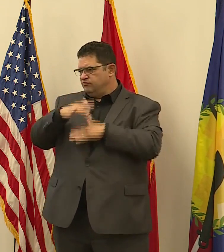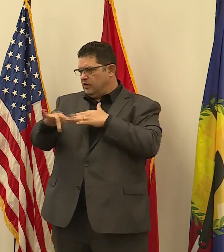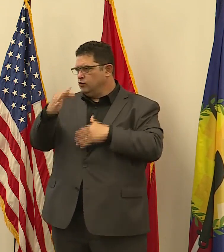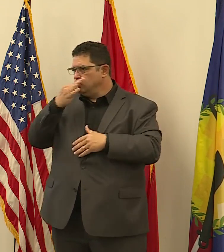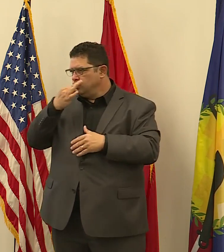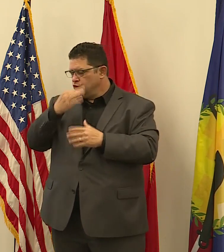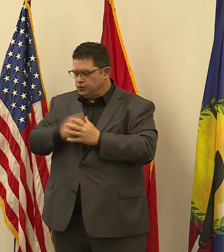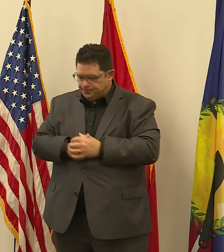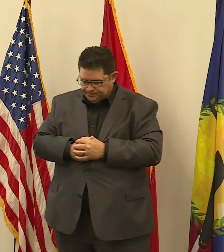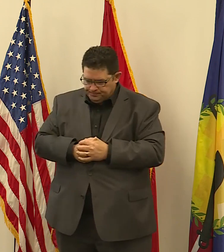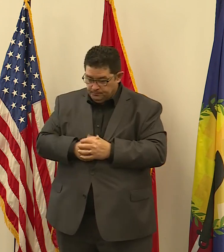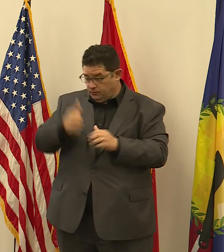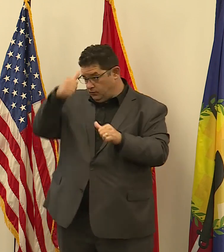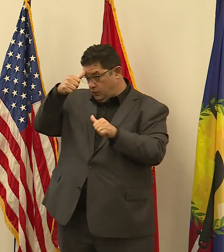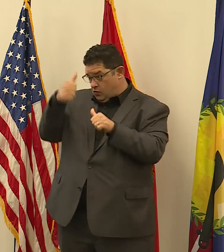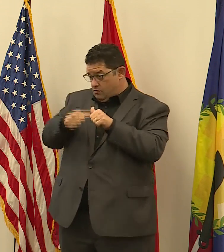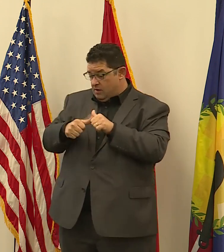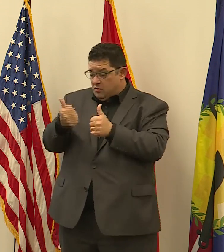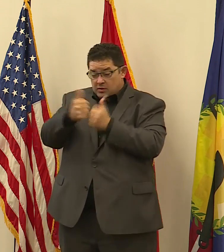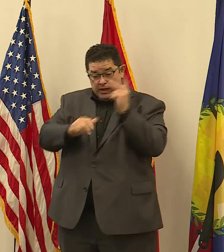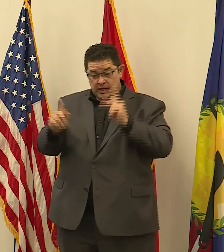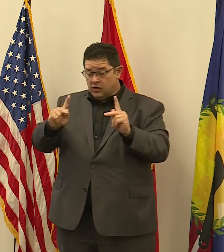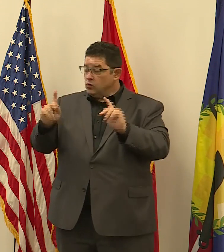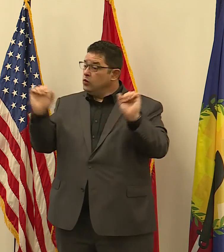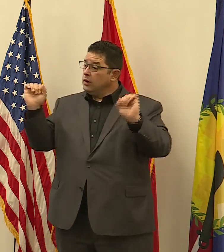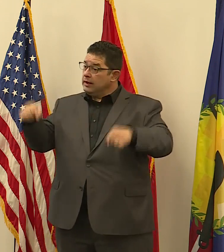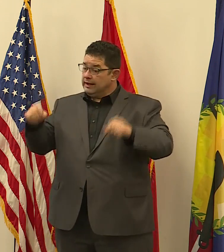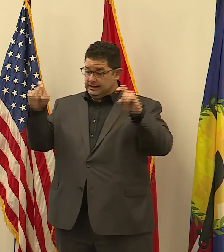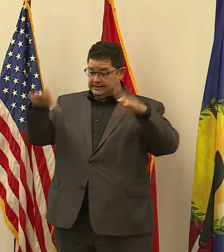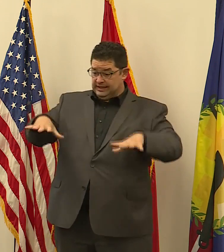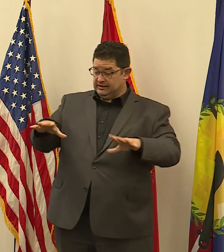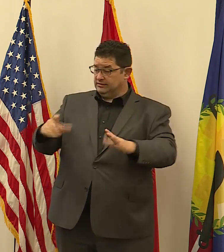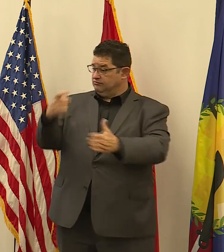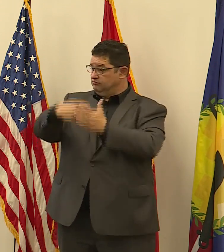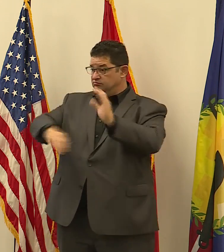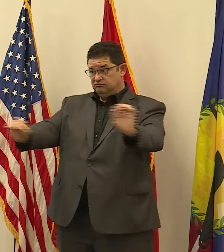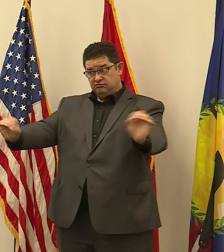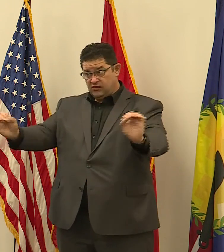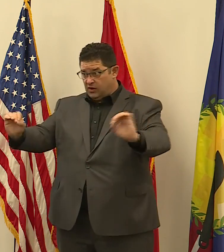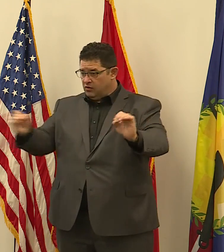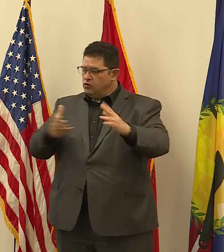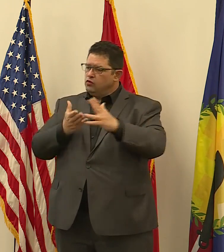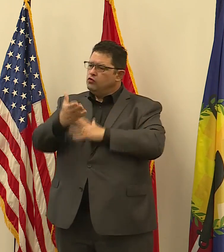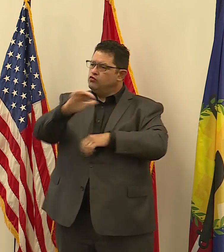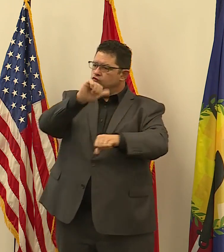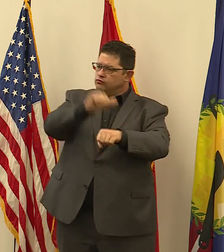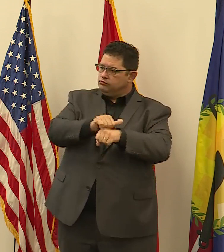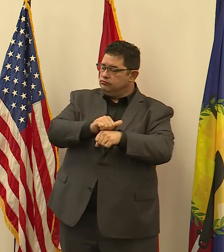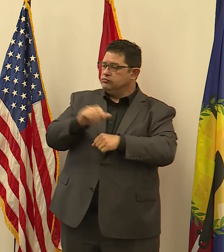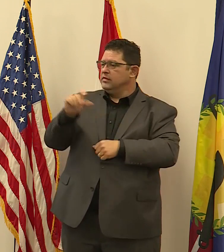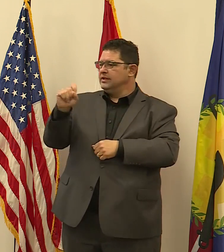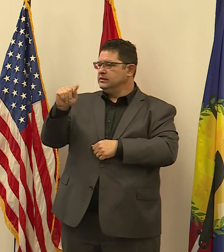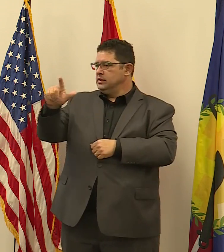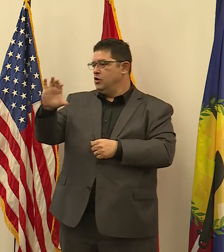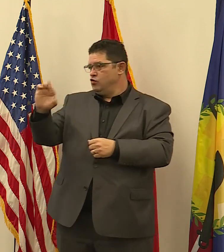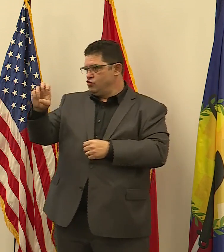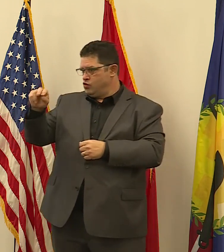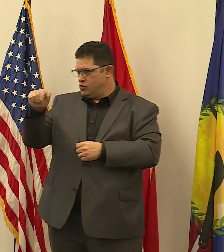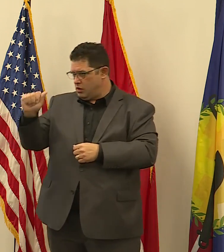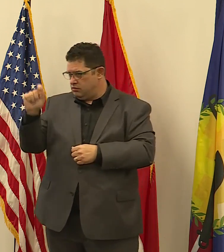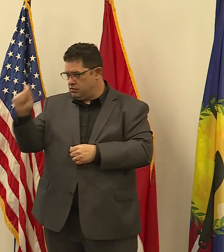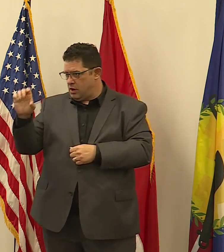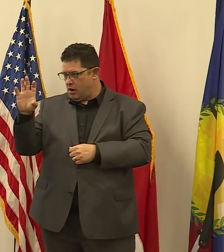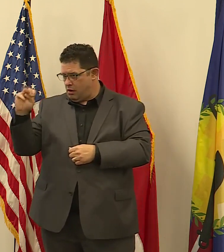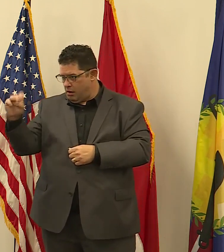in St. Louis County can get a test for COVID-19 at no cost through a reservation at stlcorona.com or by